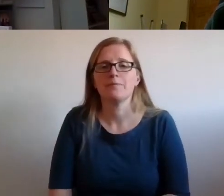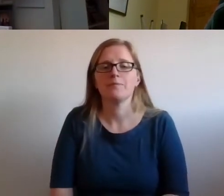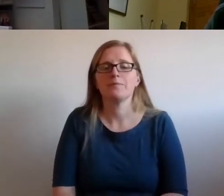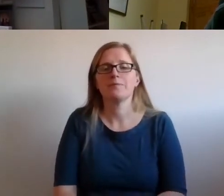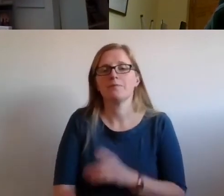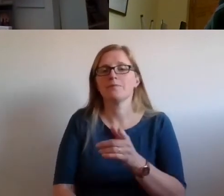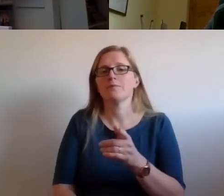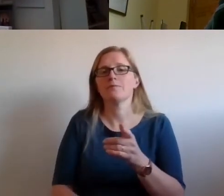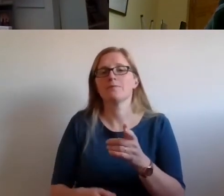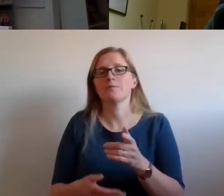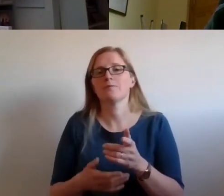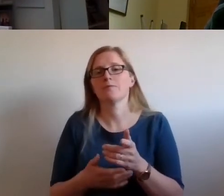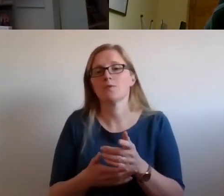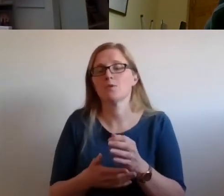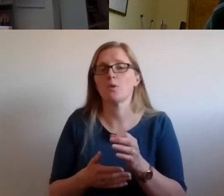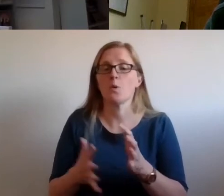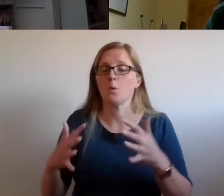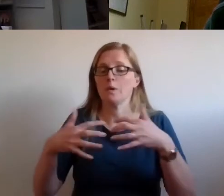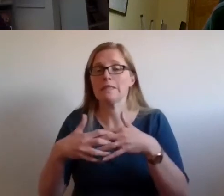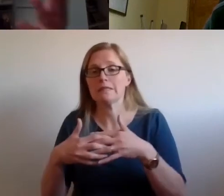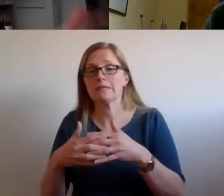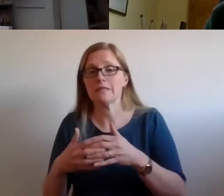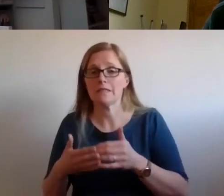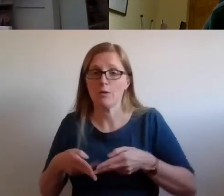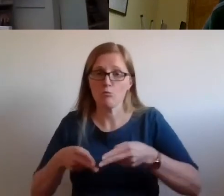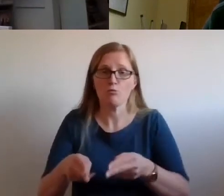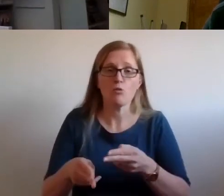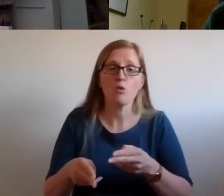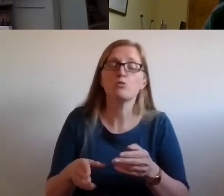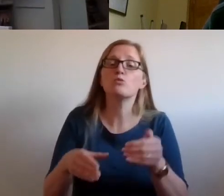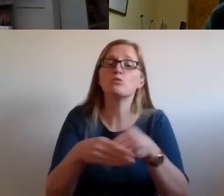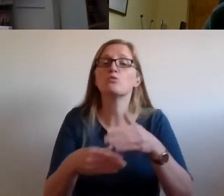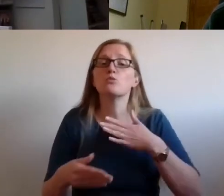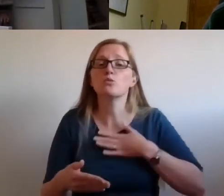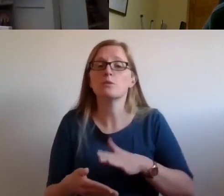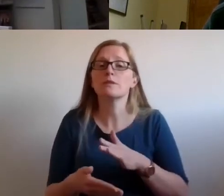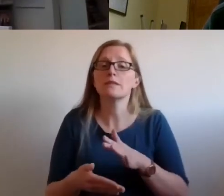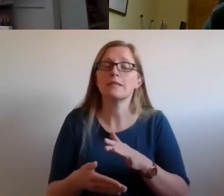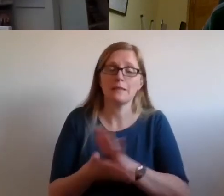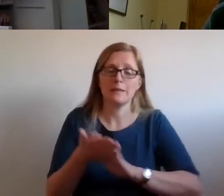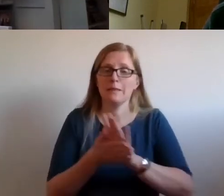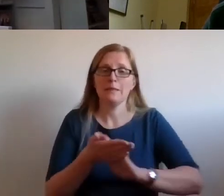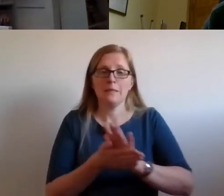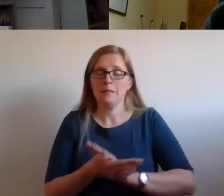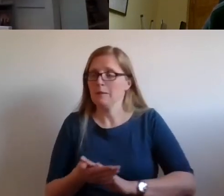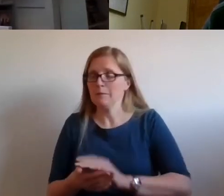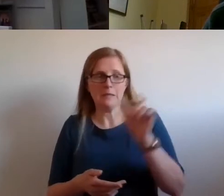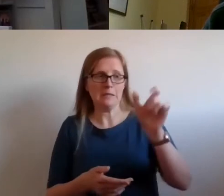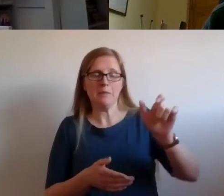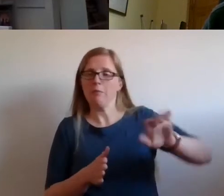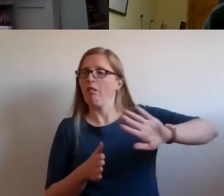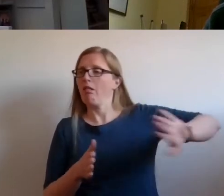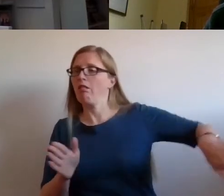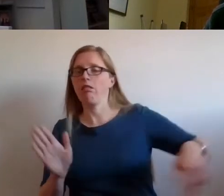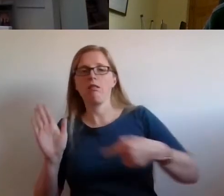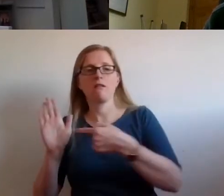ensuring that nobody was left behind, which reflects the international experience. That's why these treaties were subsequently brought